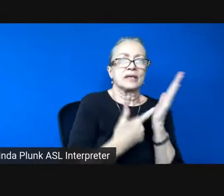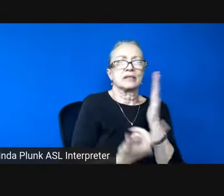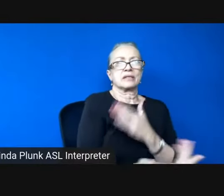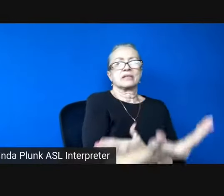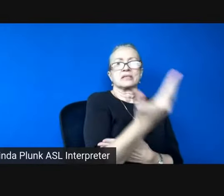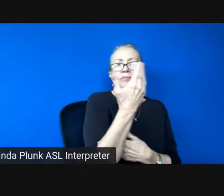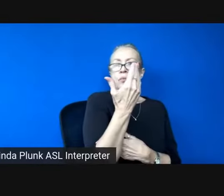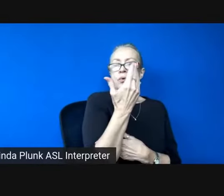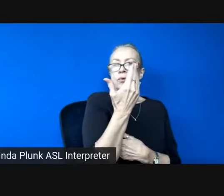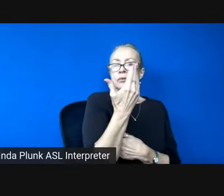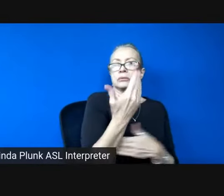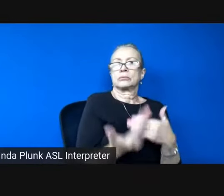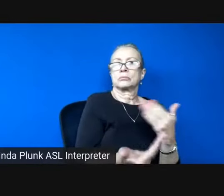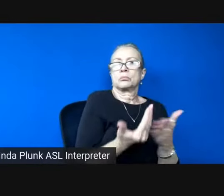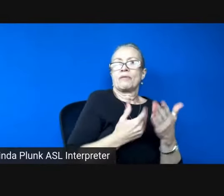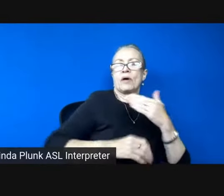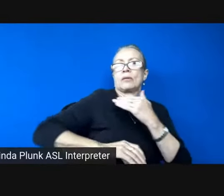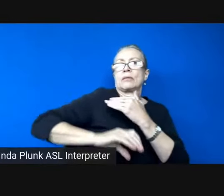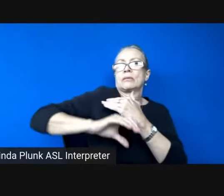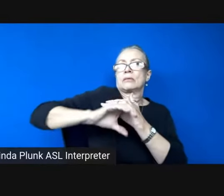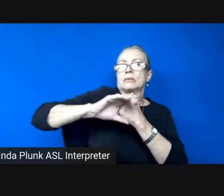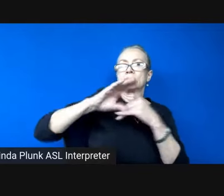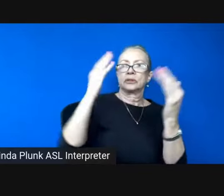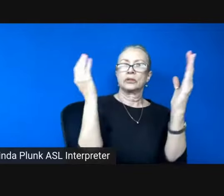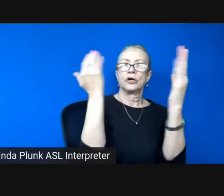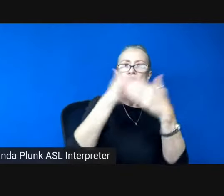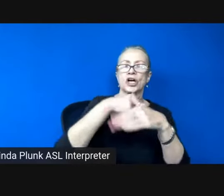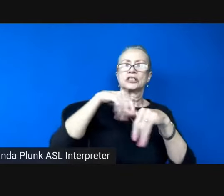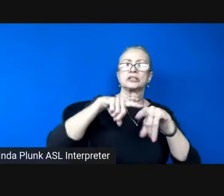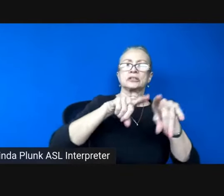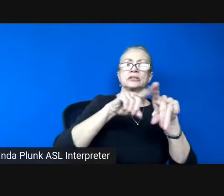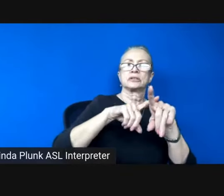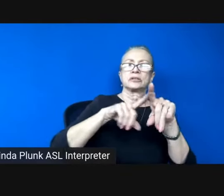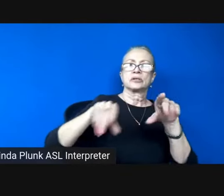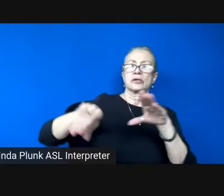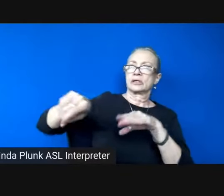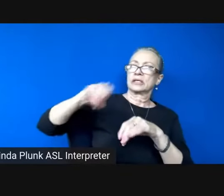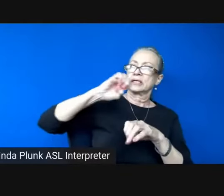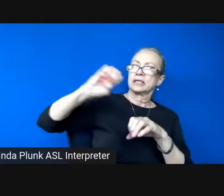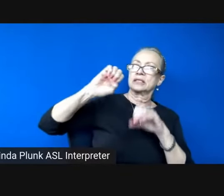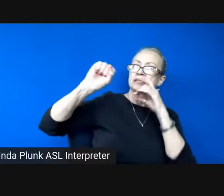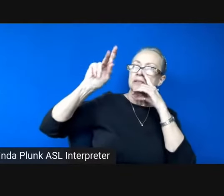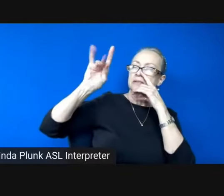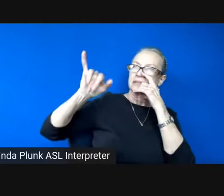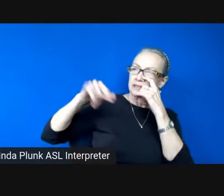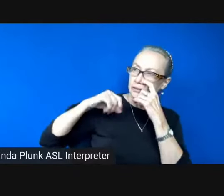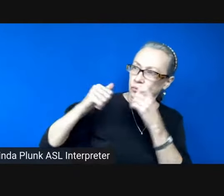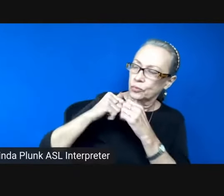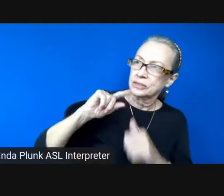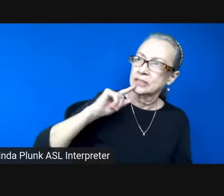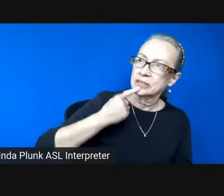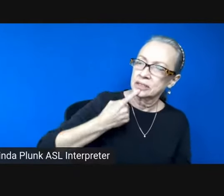-dawn darkness Orion angled in the eastern sky with Sirius